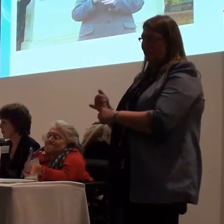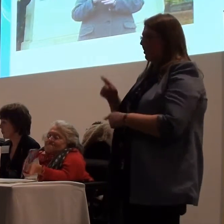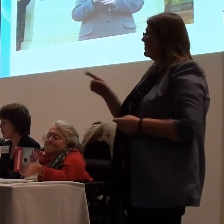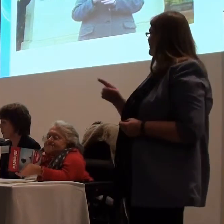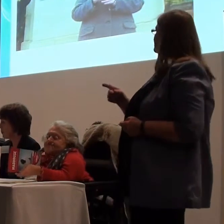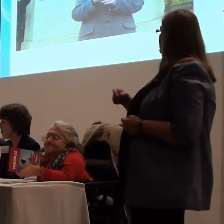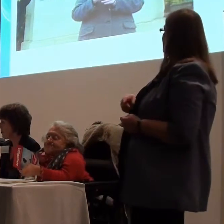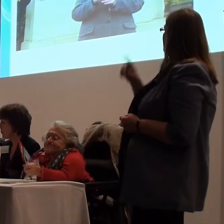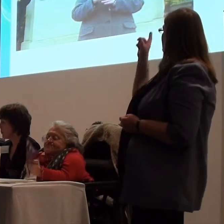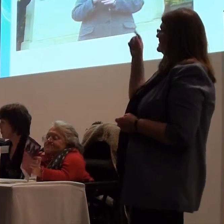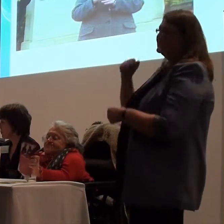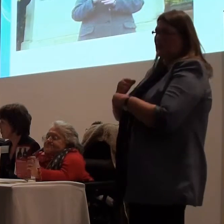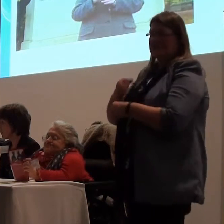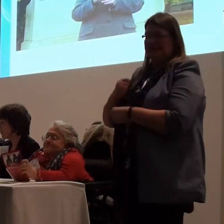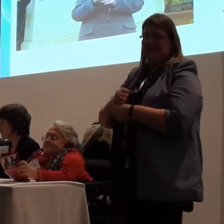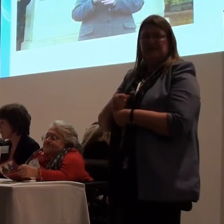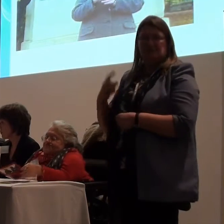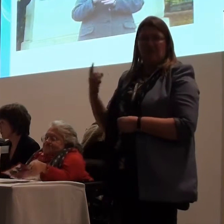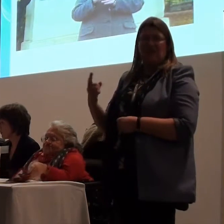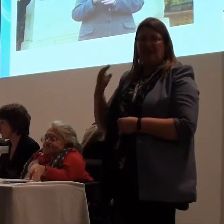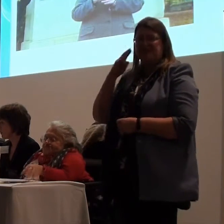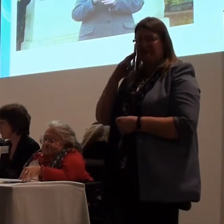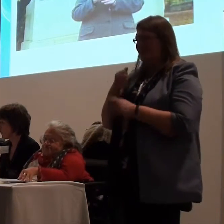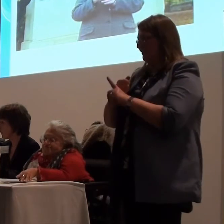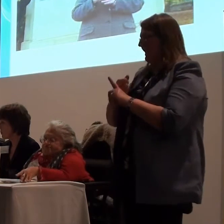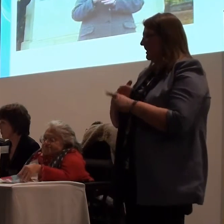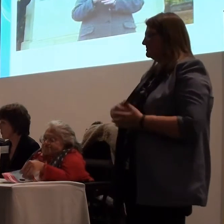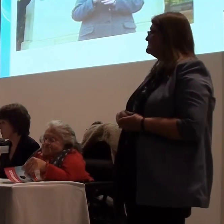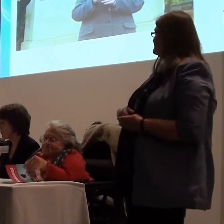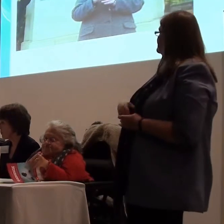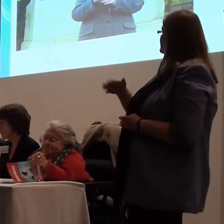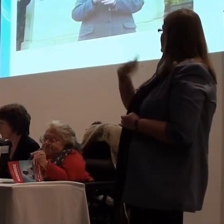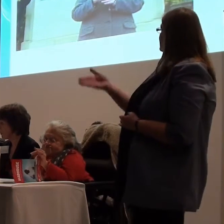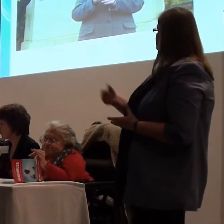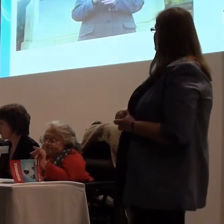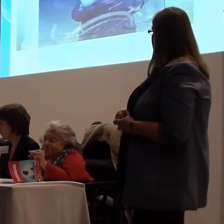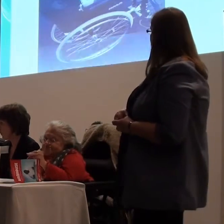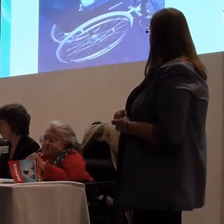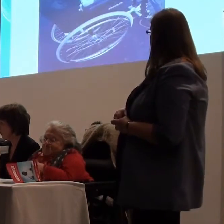Please continue to support them. This is Jumping. One of their deaf campaigners.